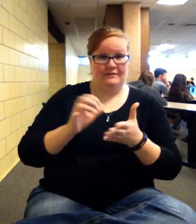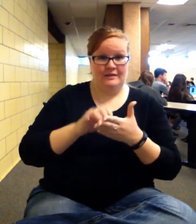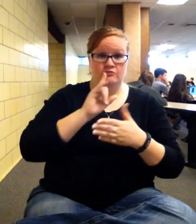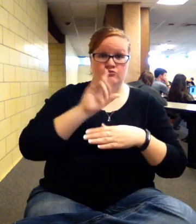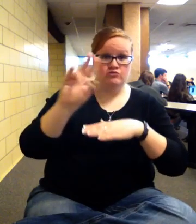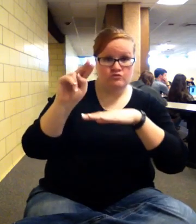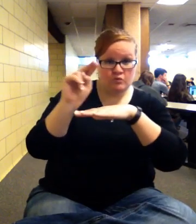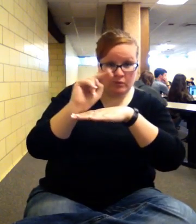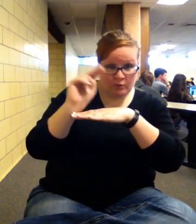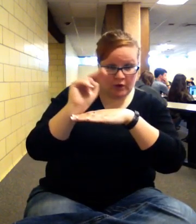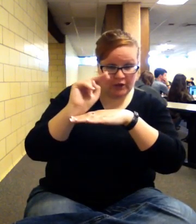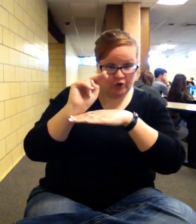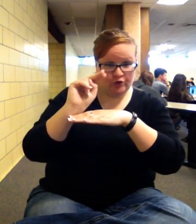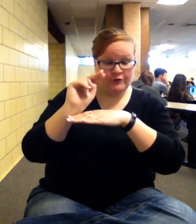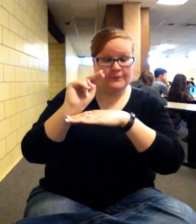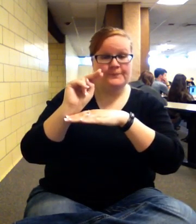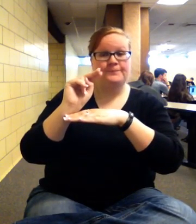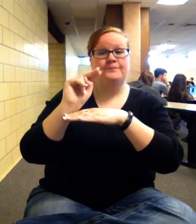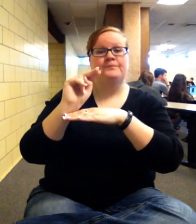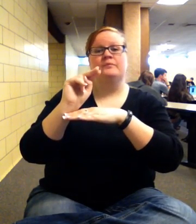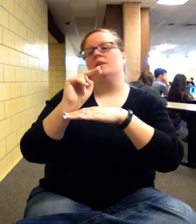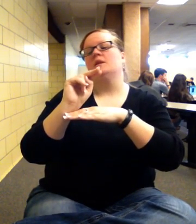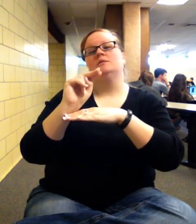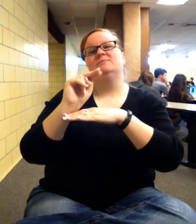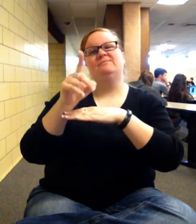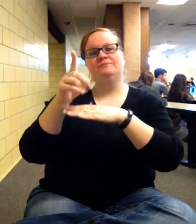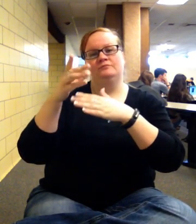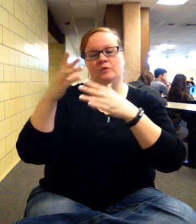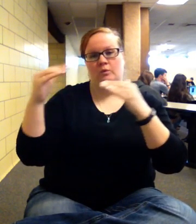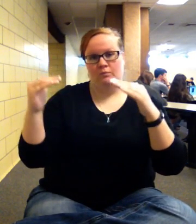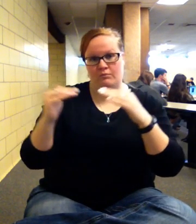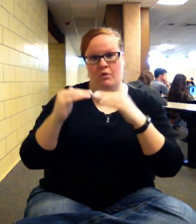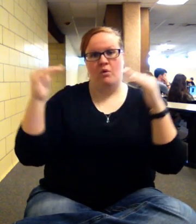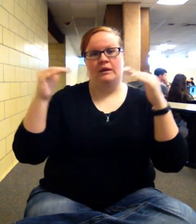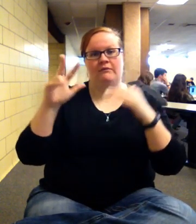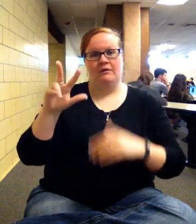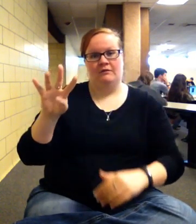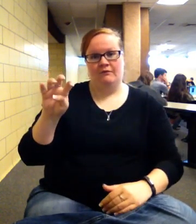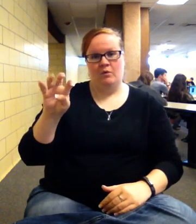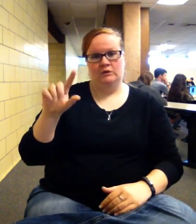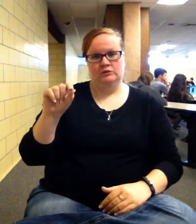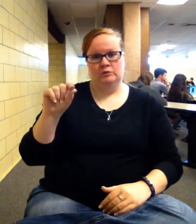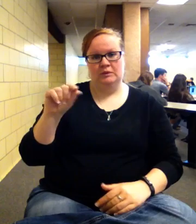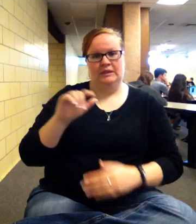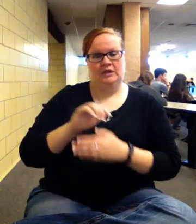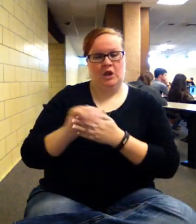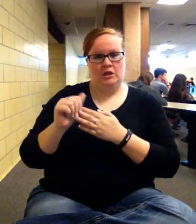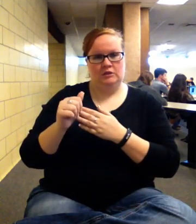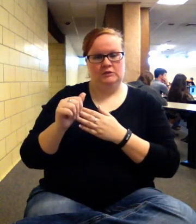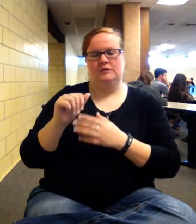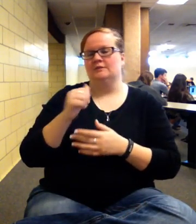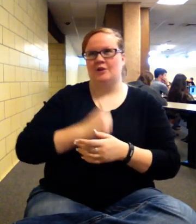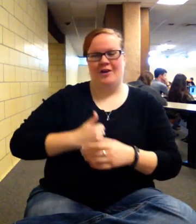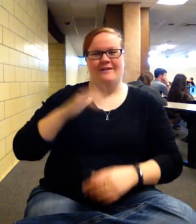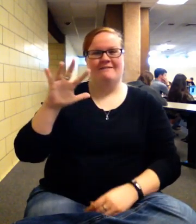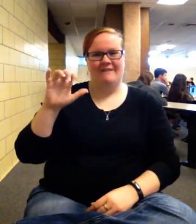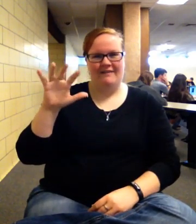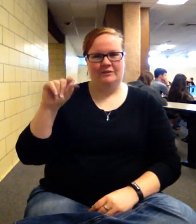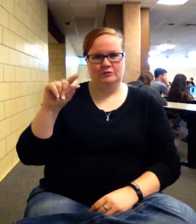your partial year. You broke even in a $520 year, so